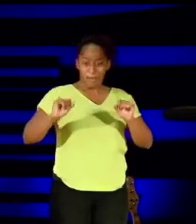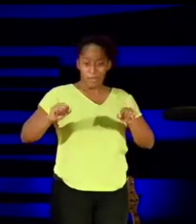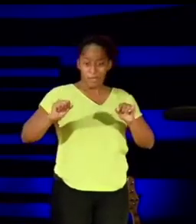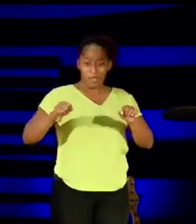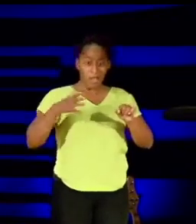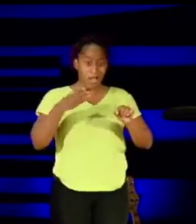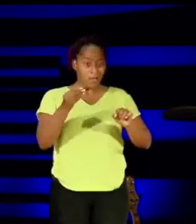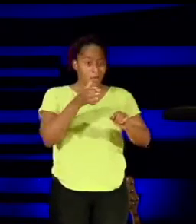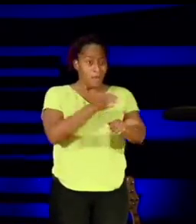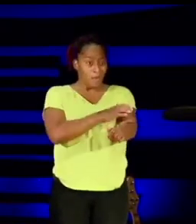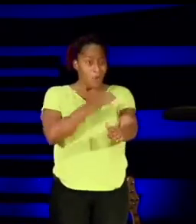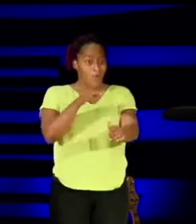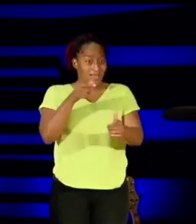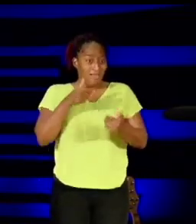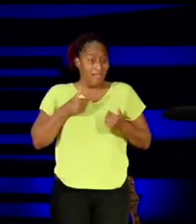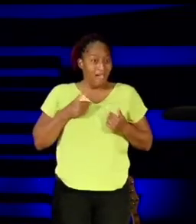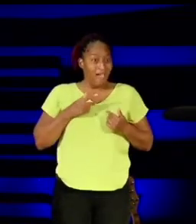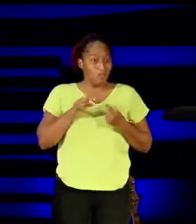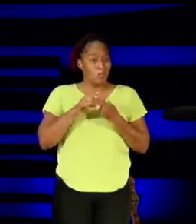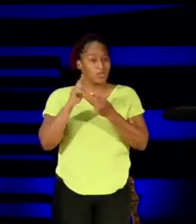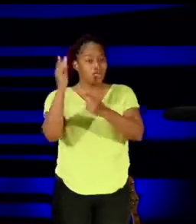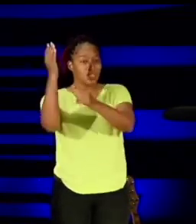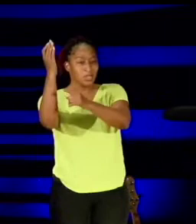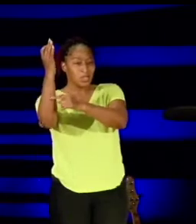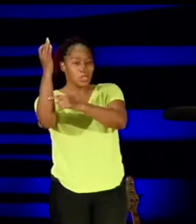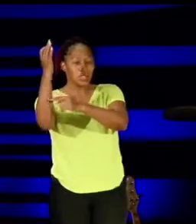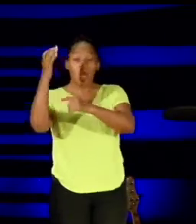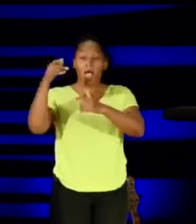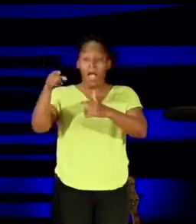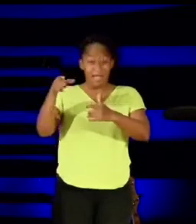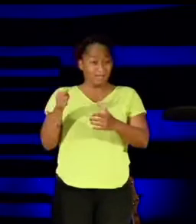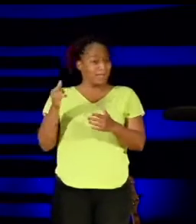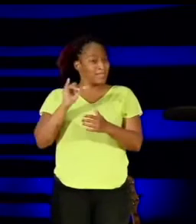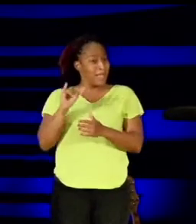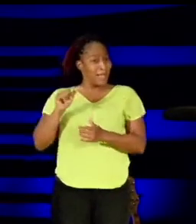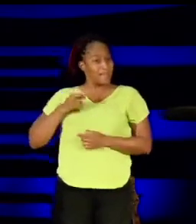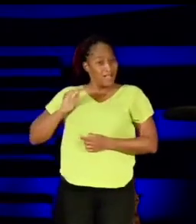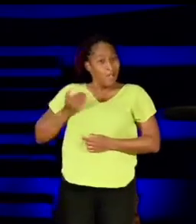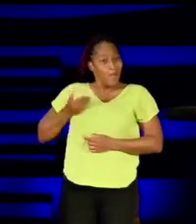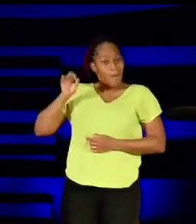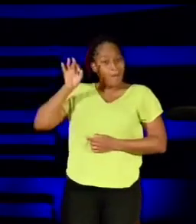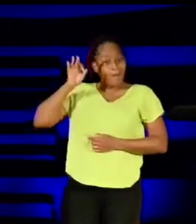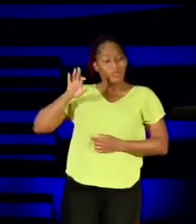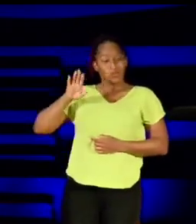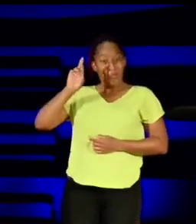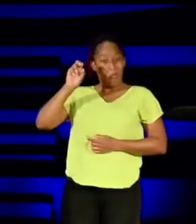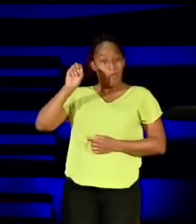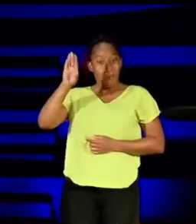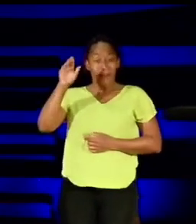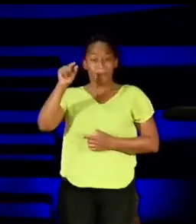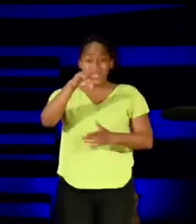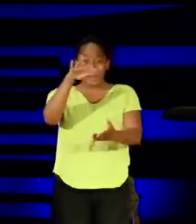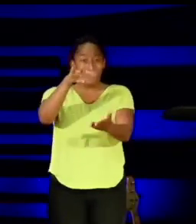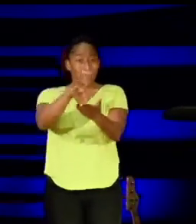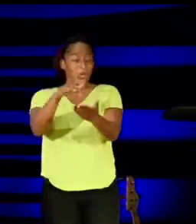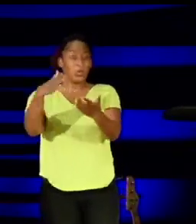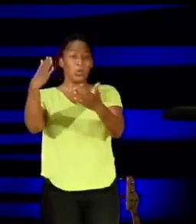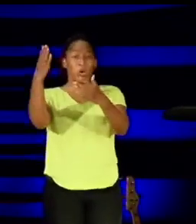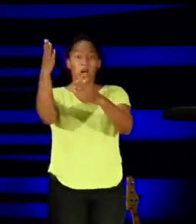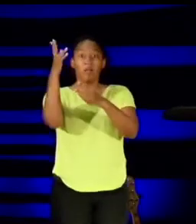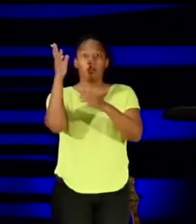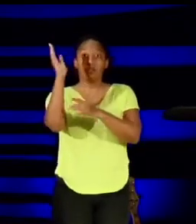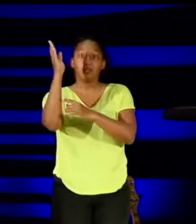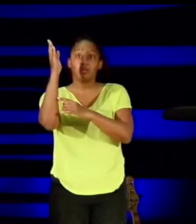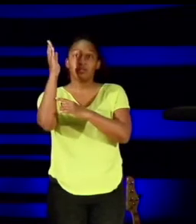our new pastor, Pastor Rob. And one Sabbath day, though, in the middle of service, I imagine they'd been enjoying sitting at the